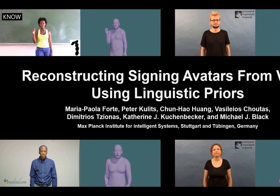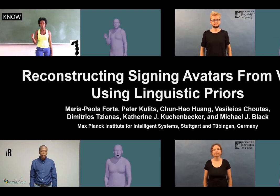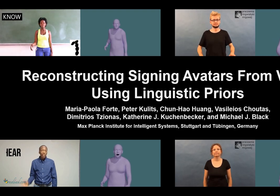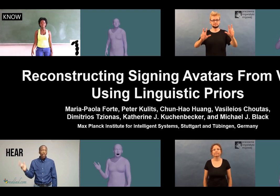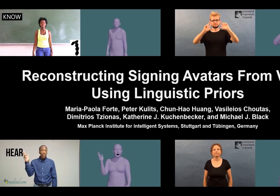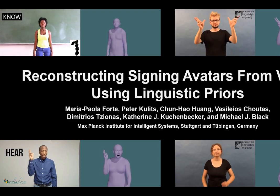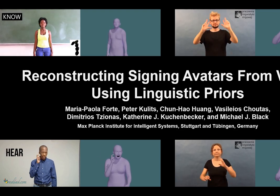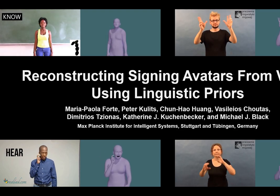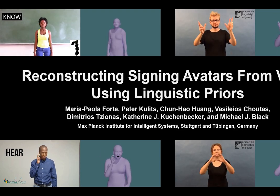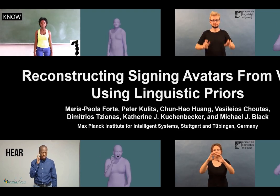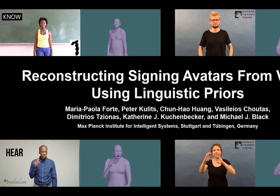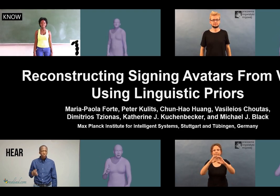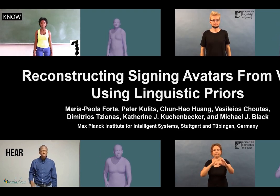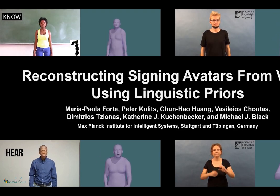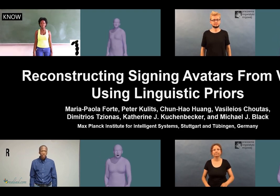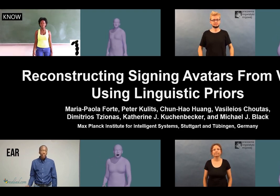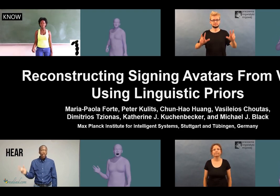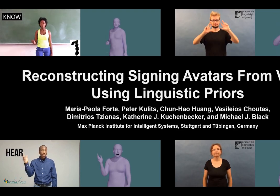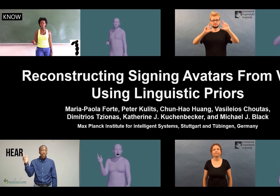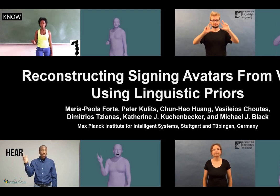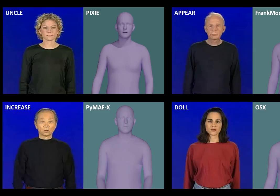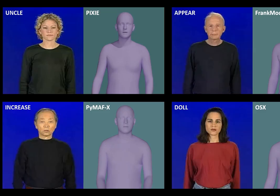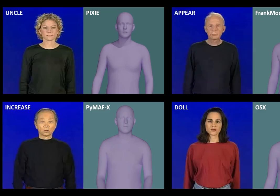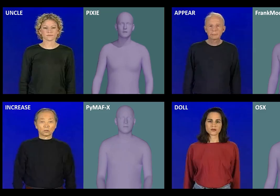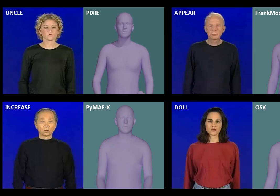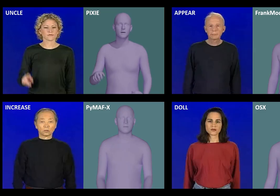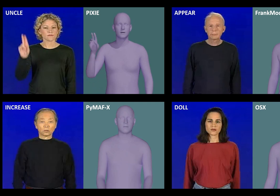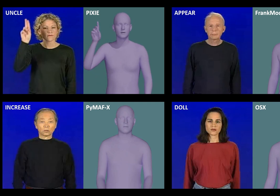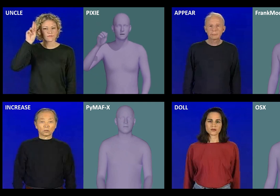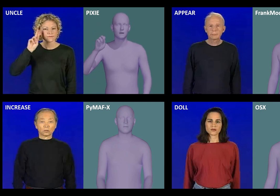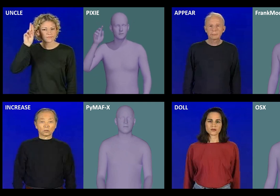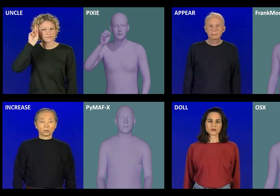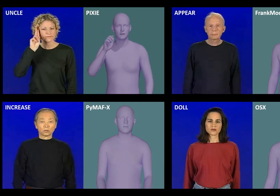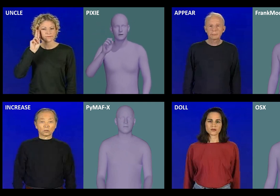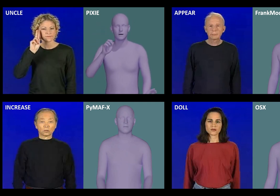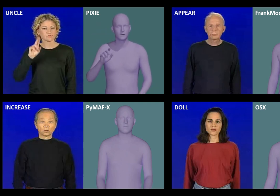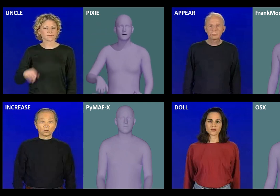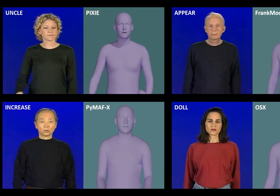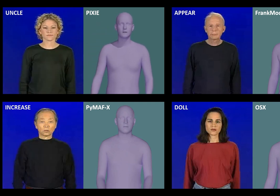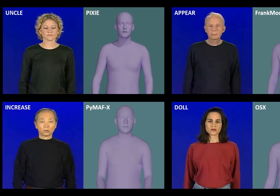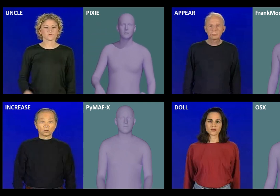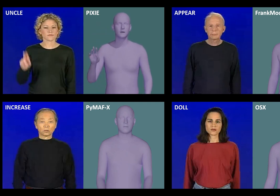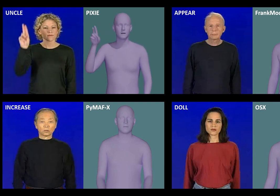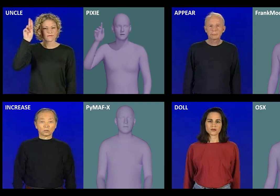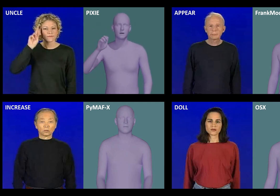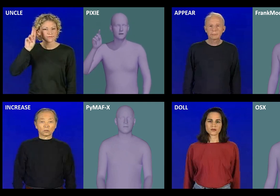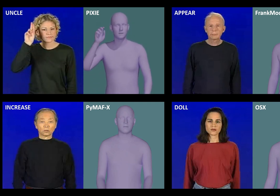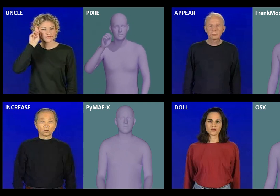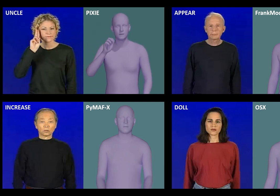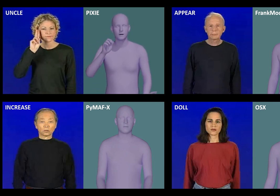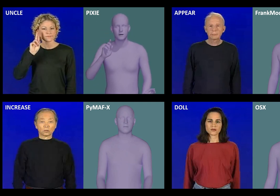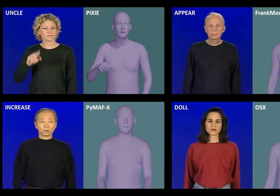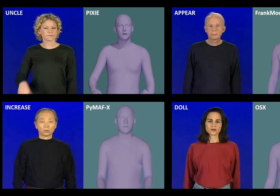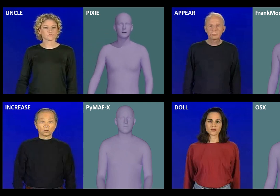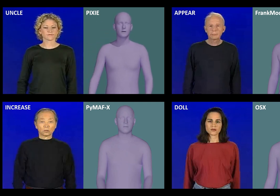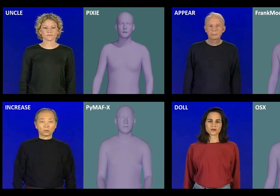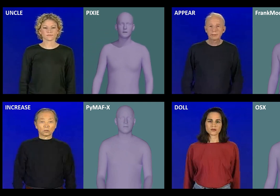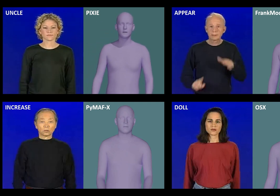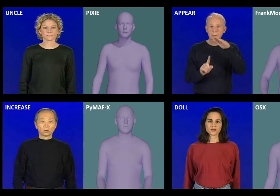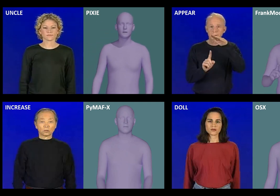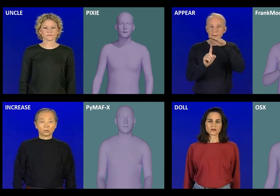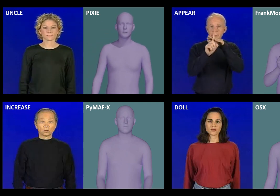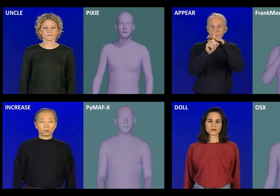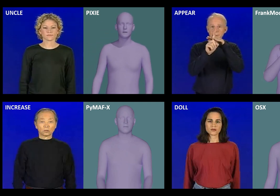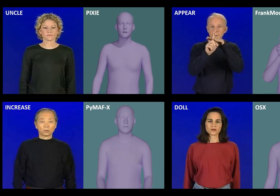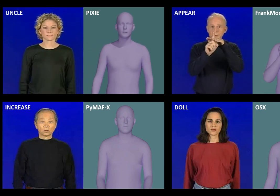a 3D avatar from sign language video. Due to difficult hand occlusions and motion blur caused by the fast hand